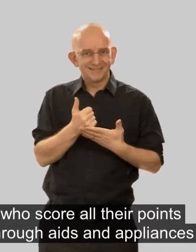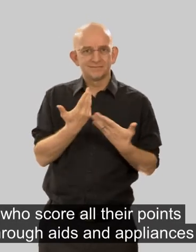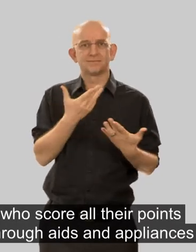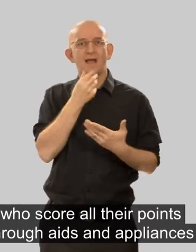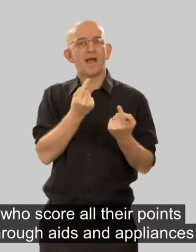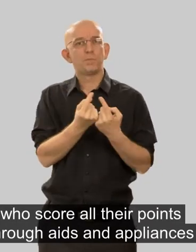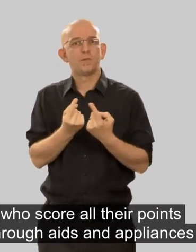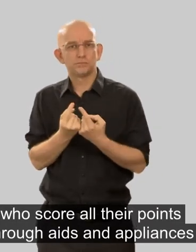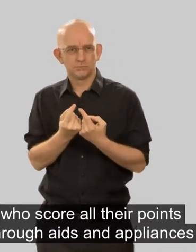and appliances